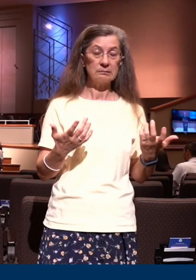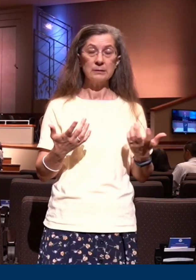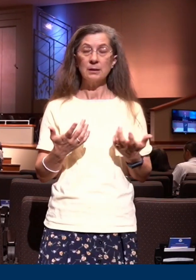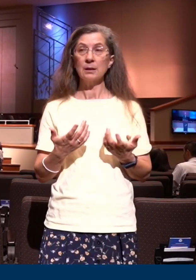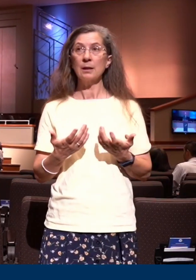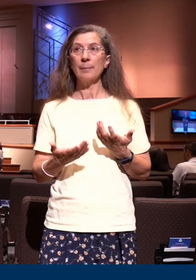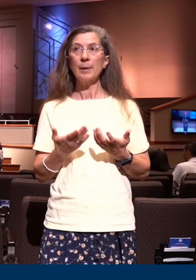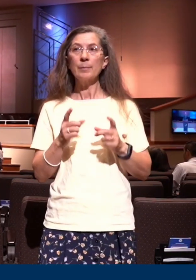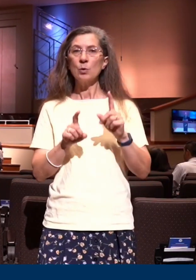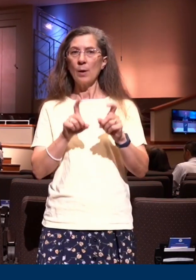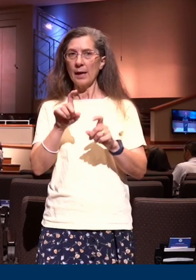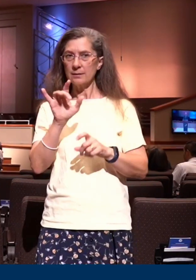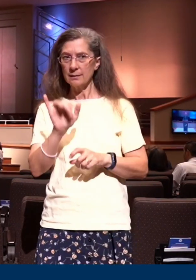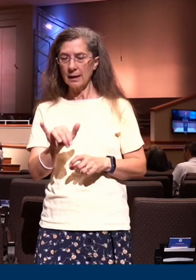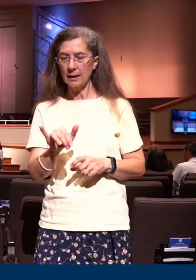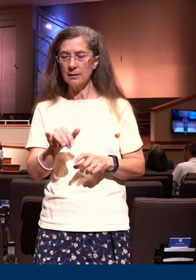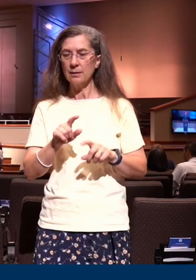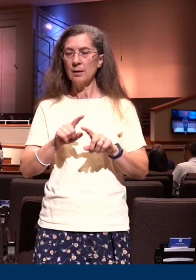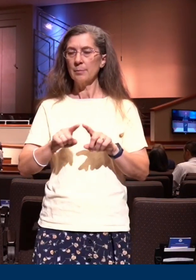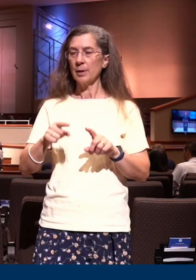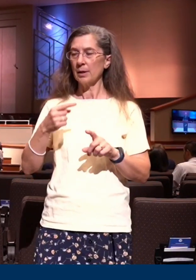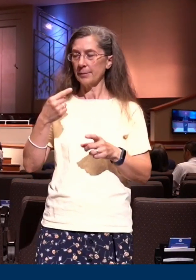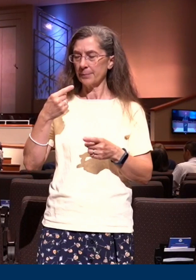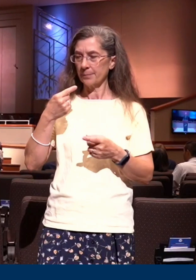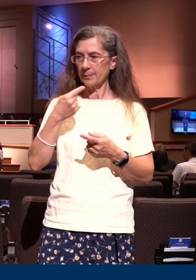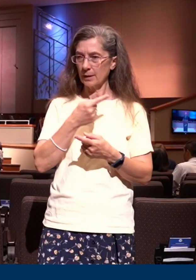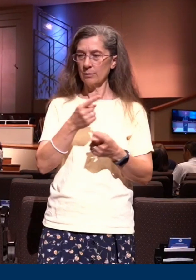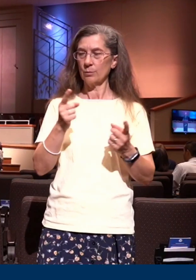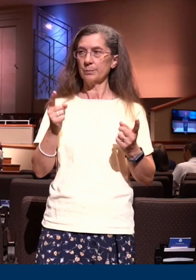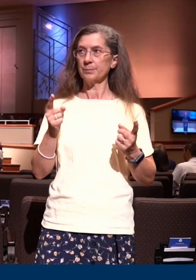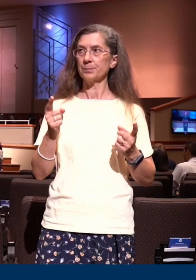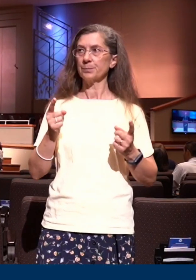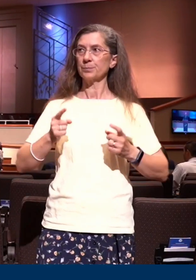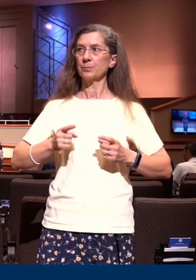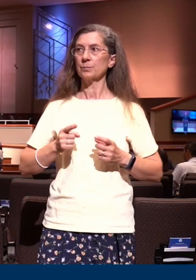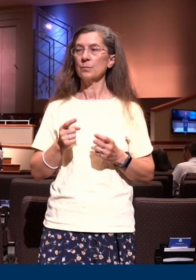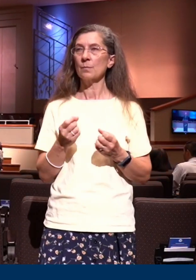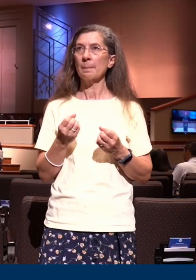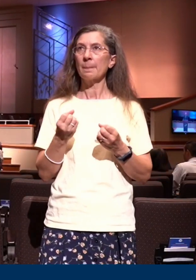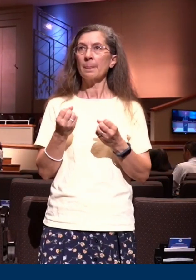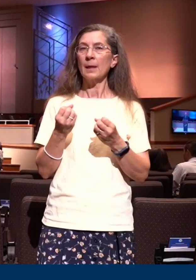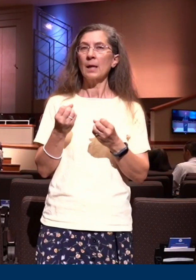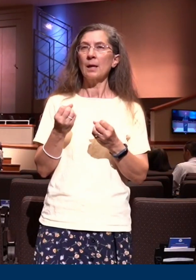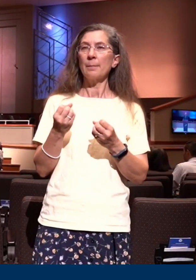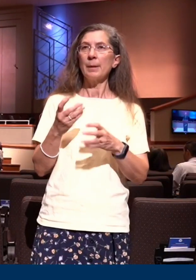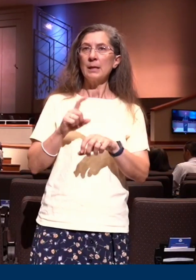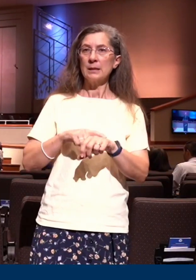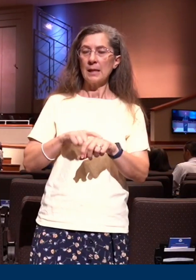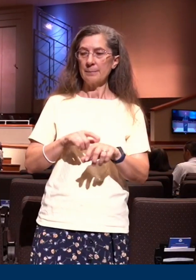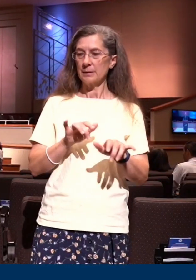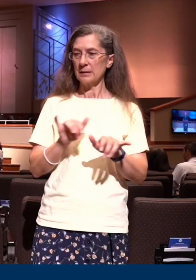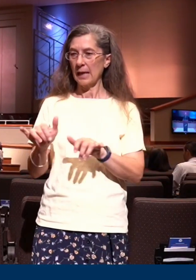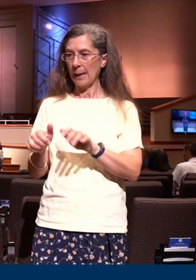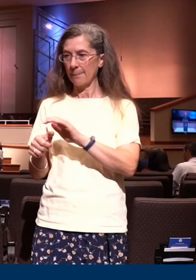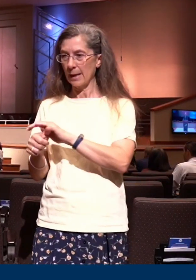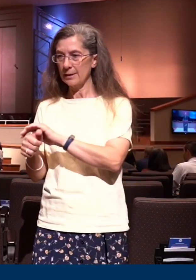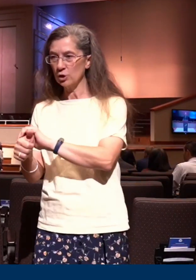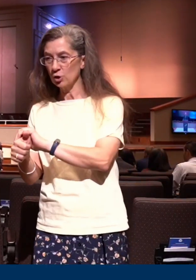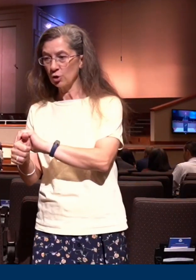and I want to tell you something as we said a moment ago many times it's like the turtle that was dead but just